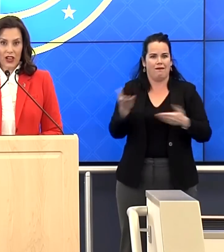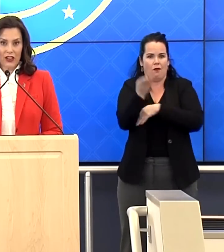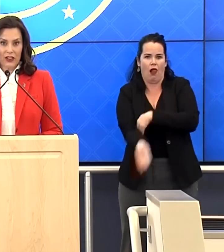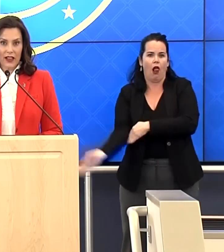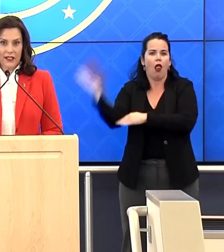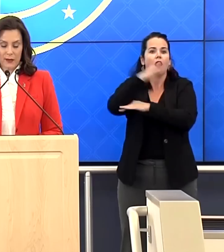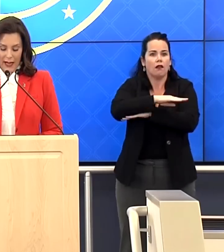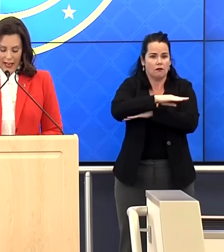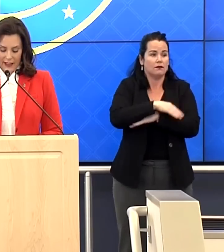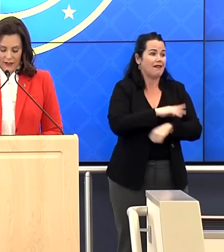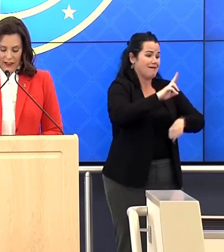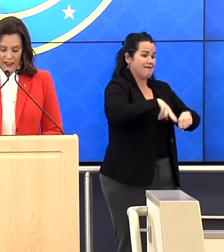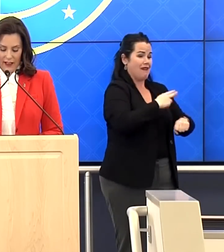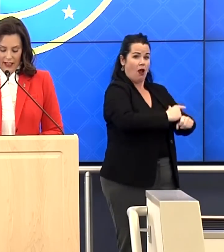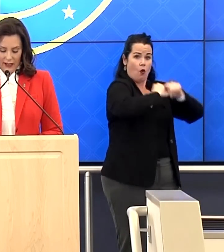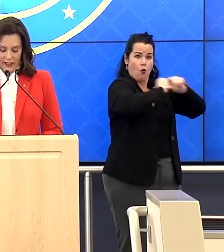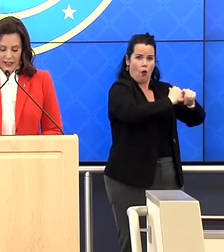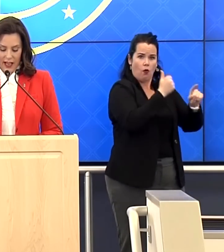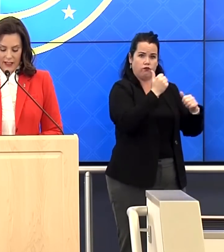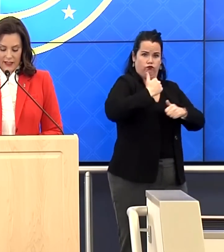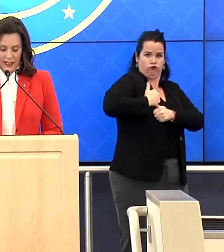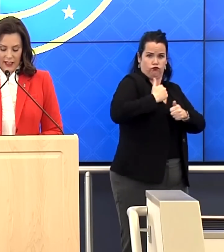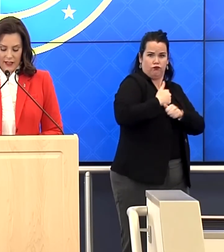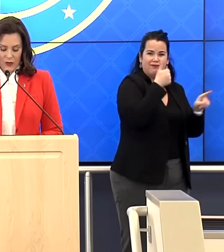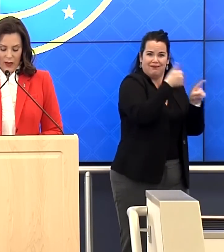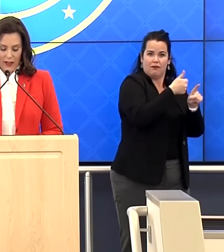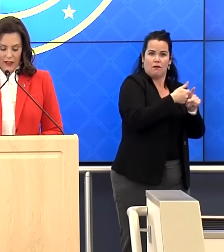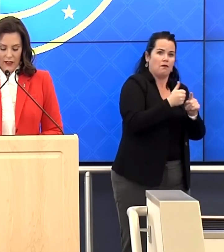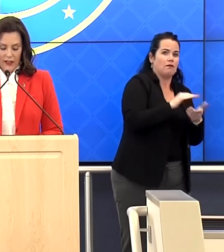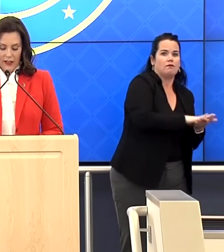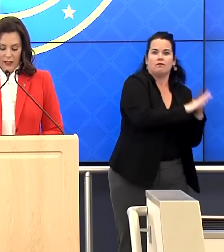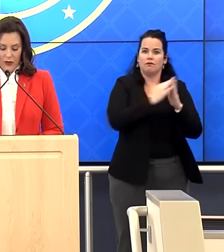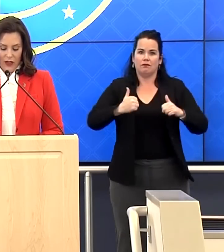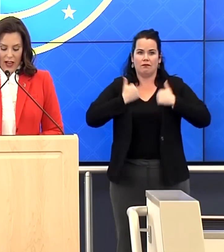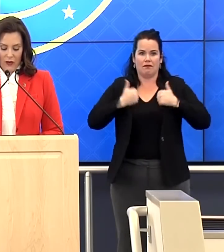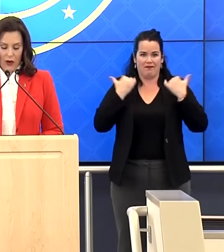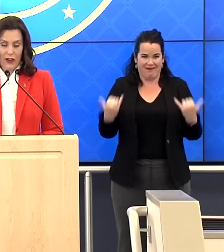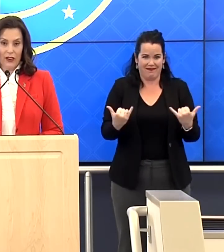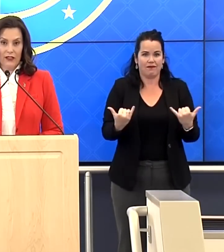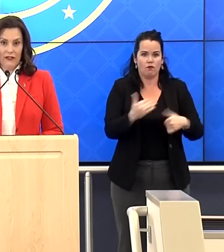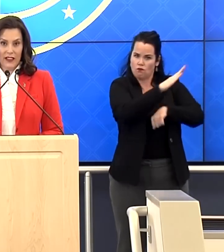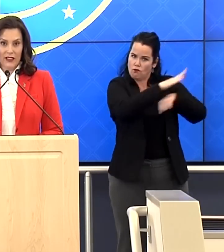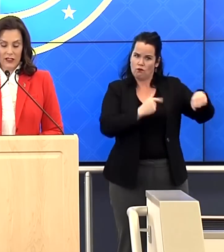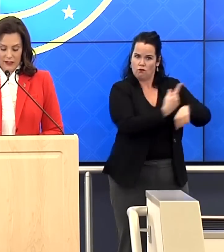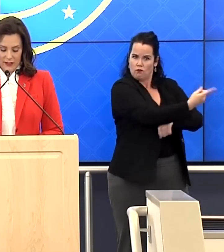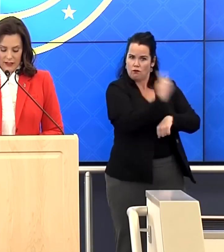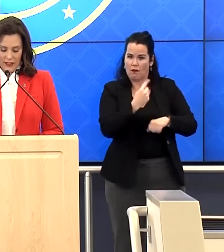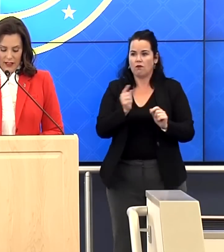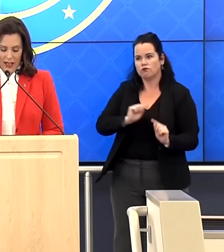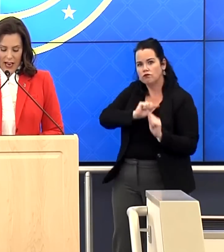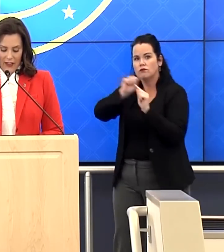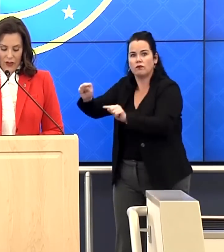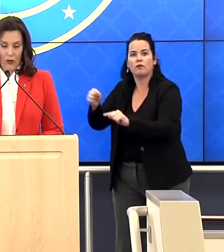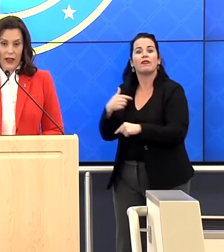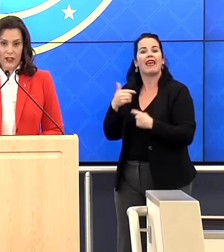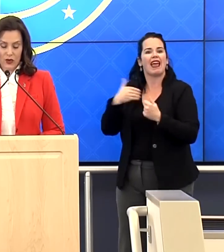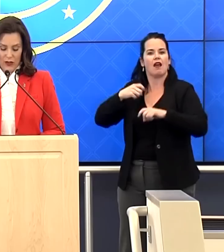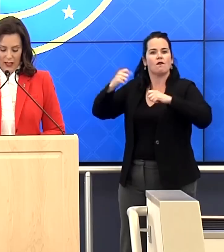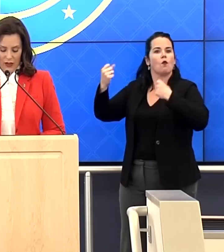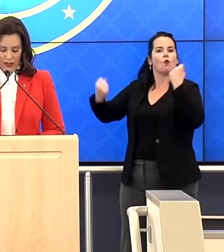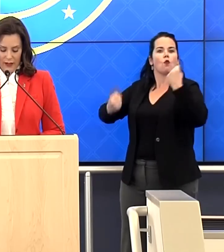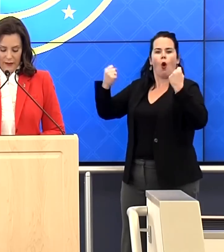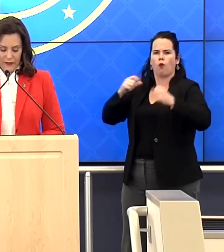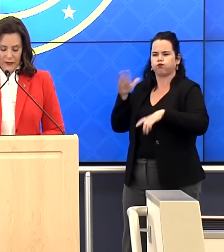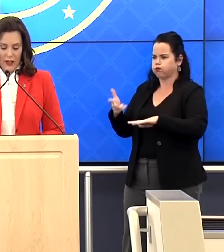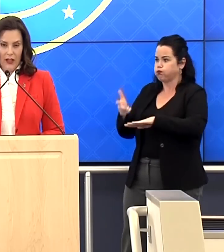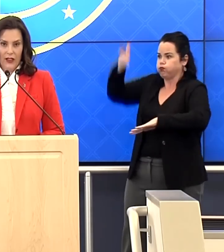National Guard has been activated and is on site as well with high water vehicles on their way to